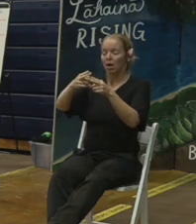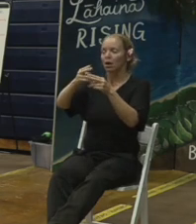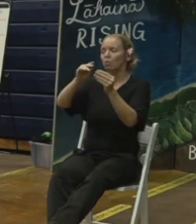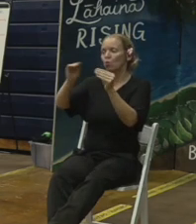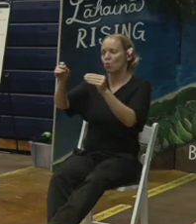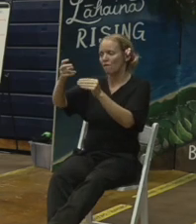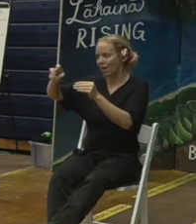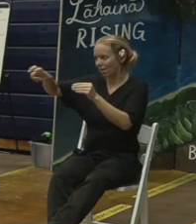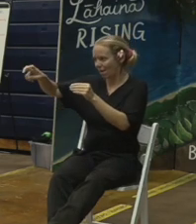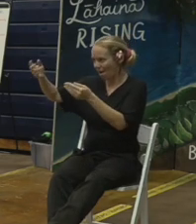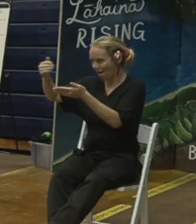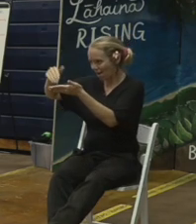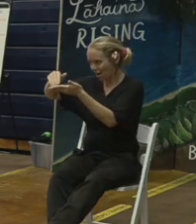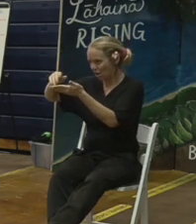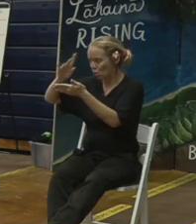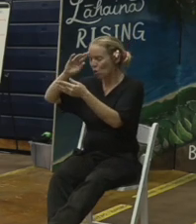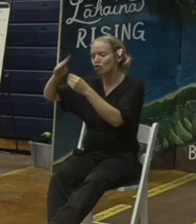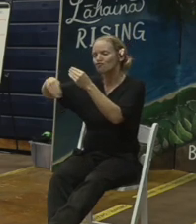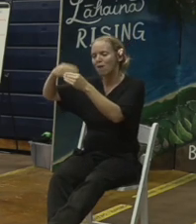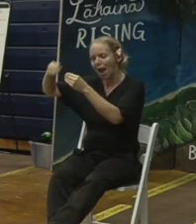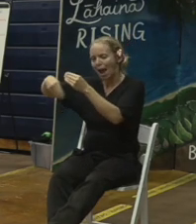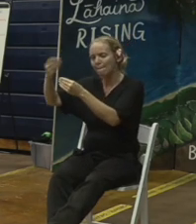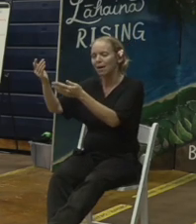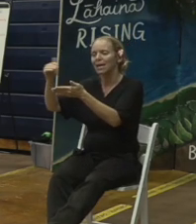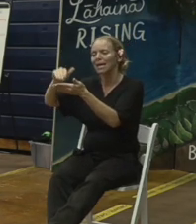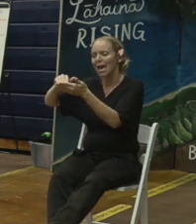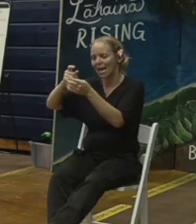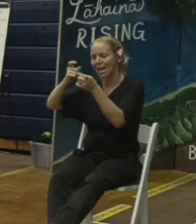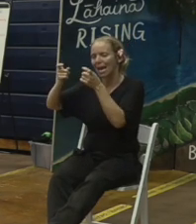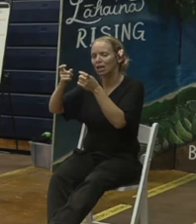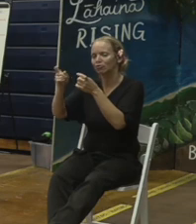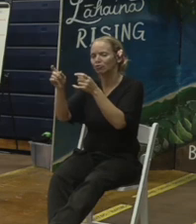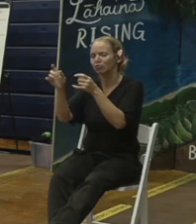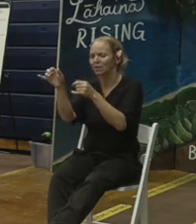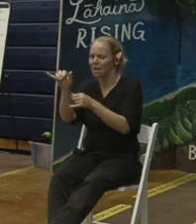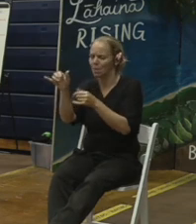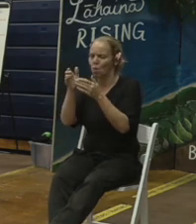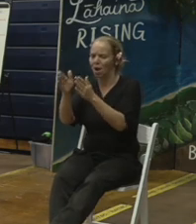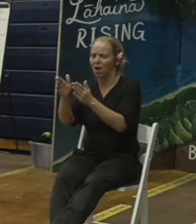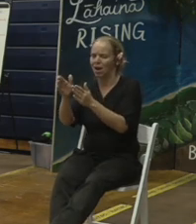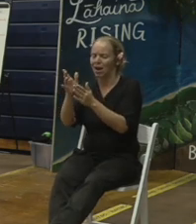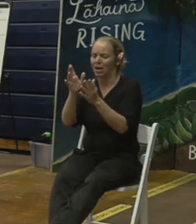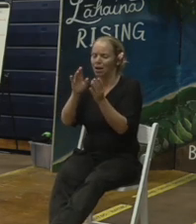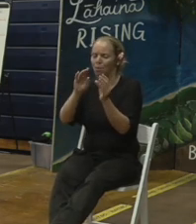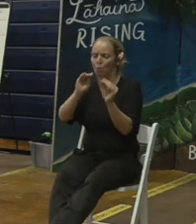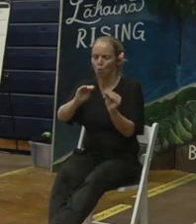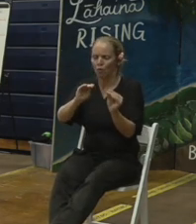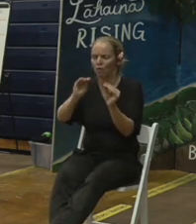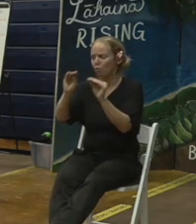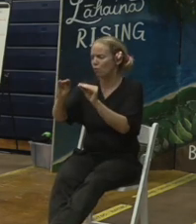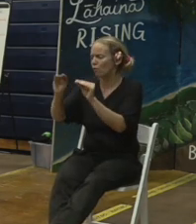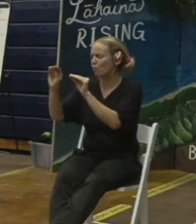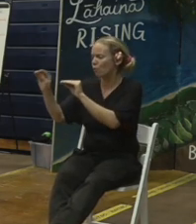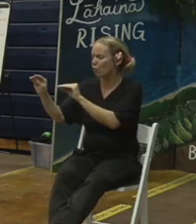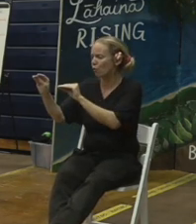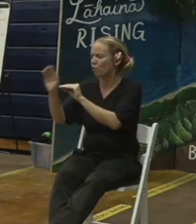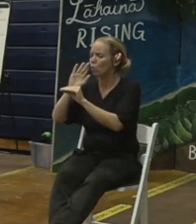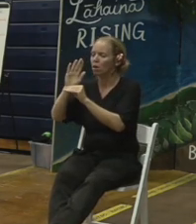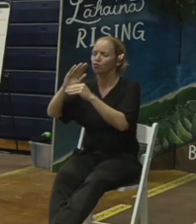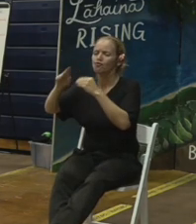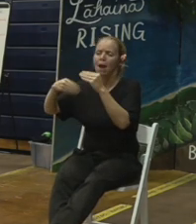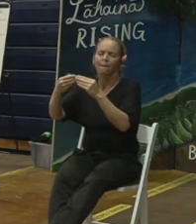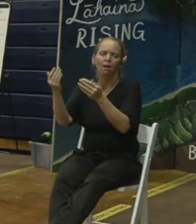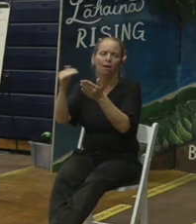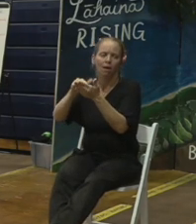and will be handled the exact same way to ensure that as it moves especially if has to move a long distance